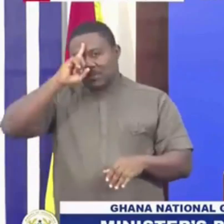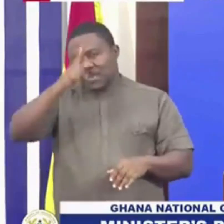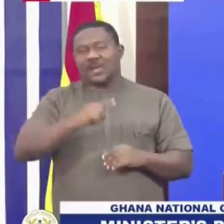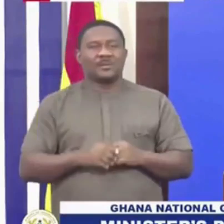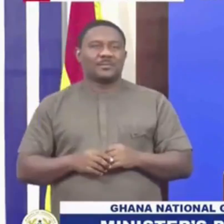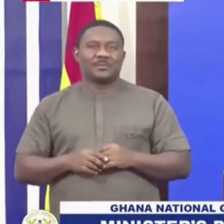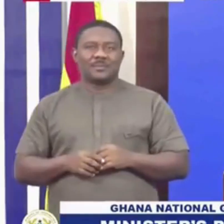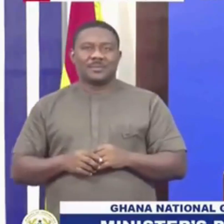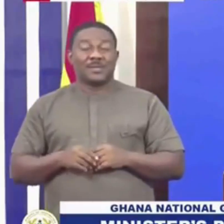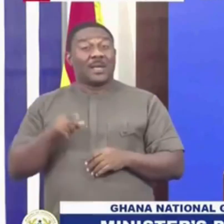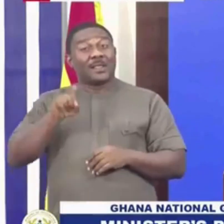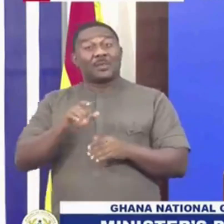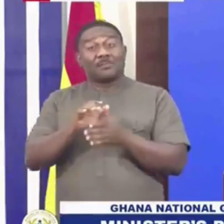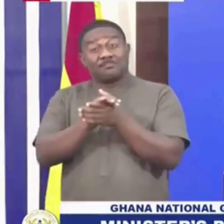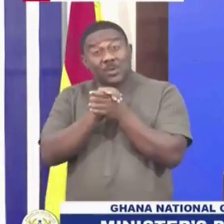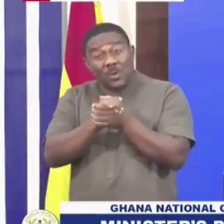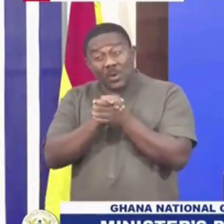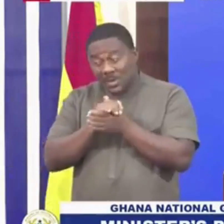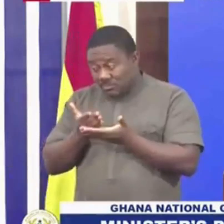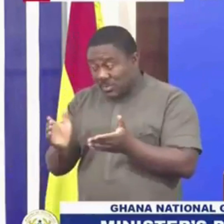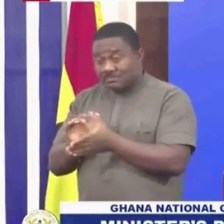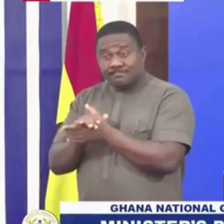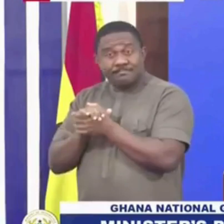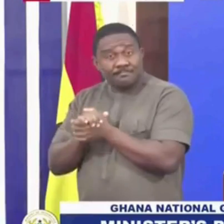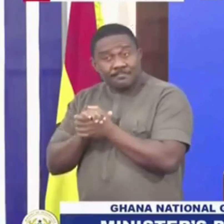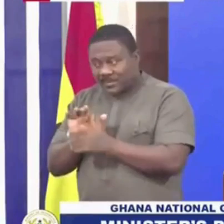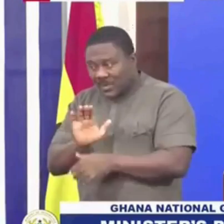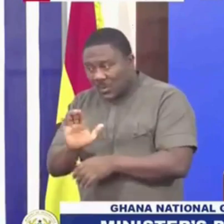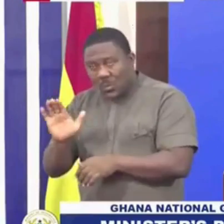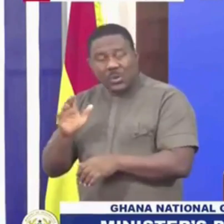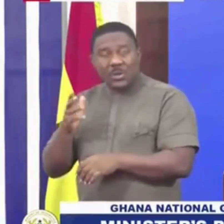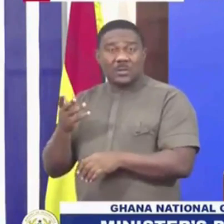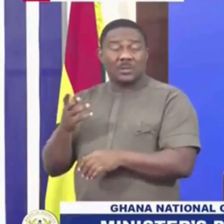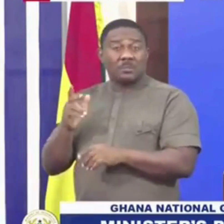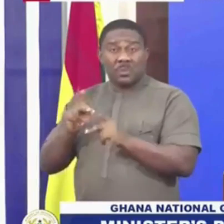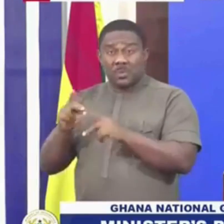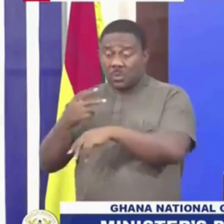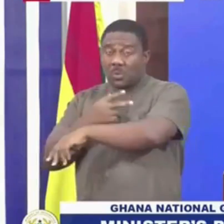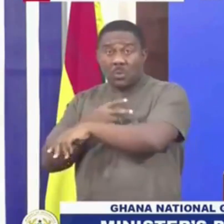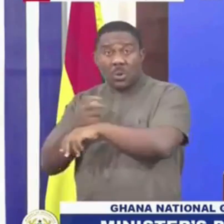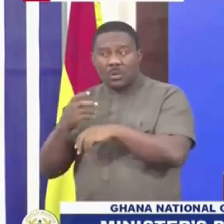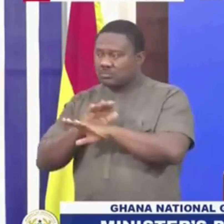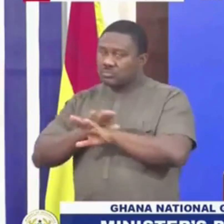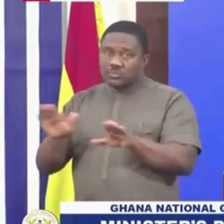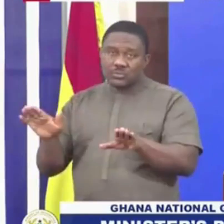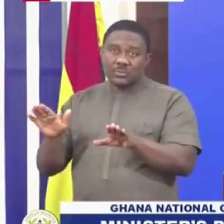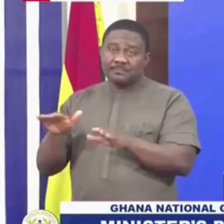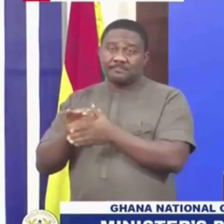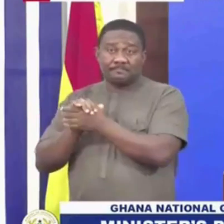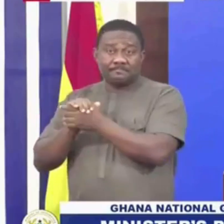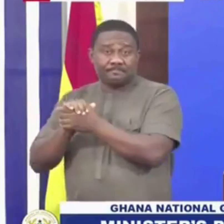you for handling this certainly with no lost time to injury. Kudos to you and congratulations.